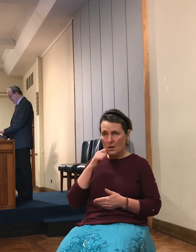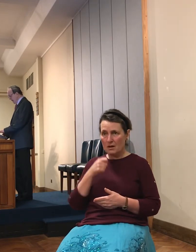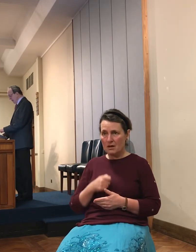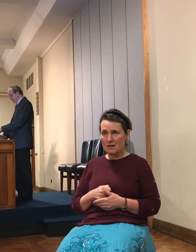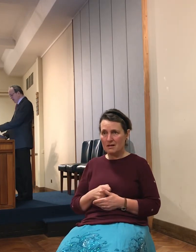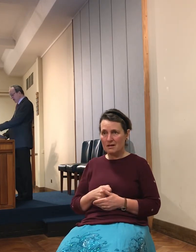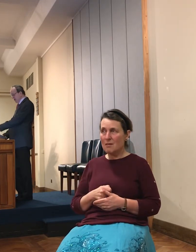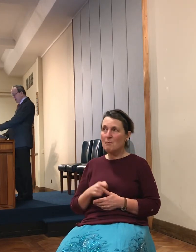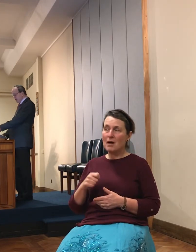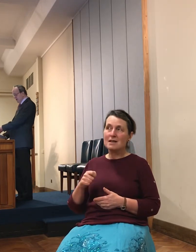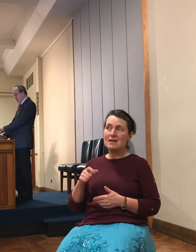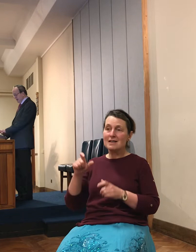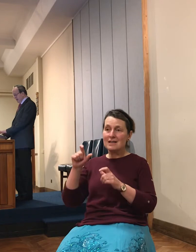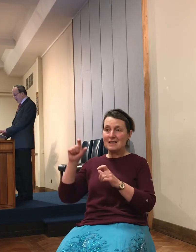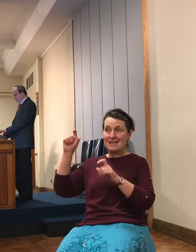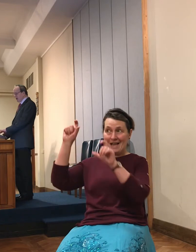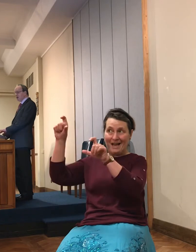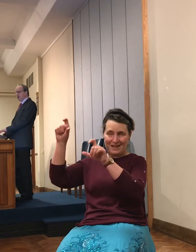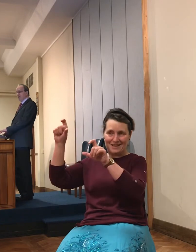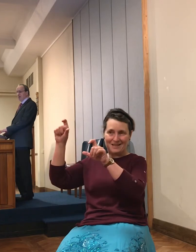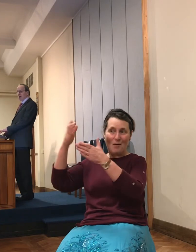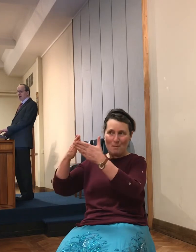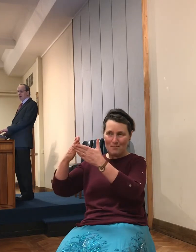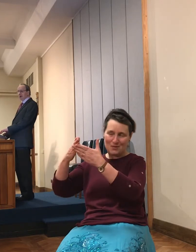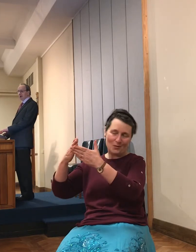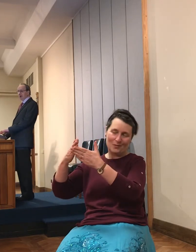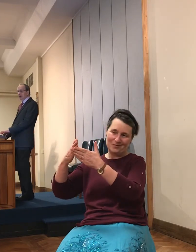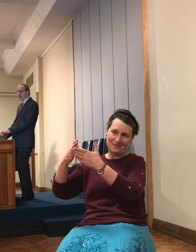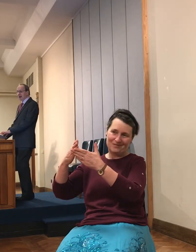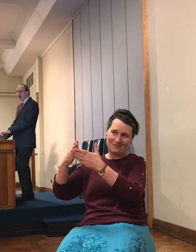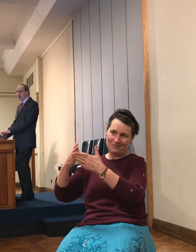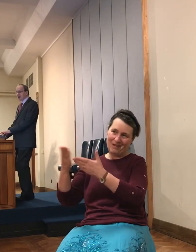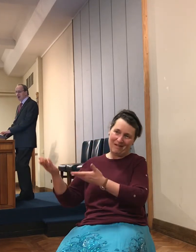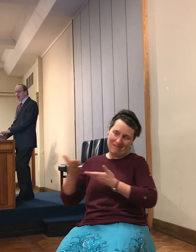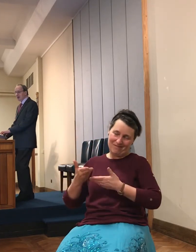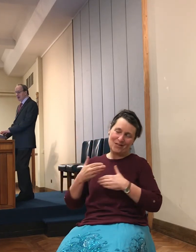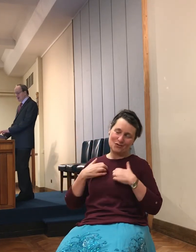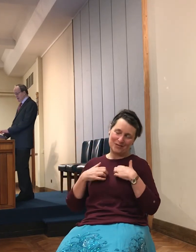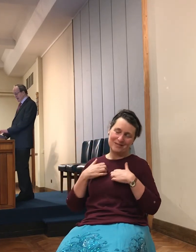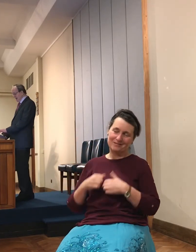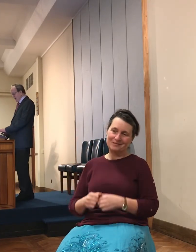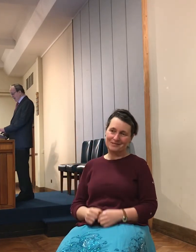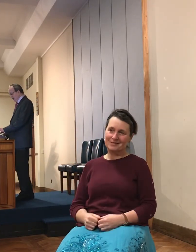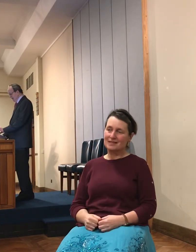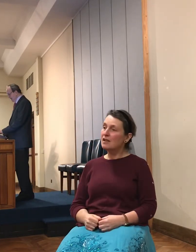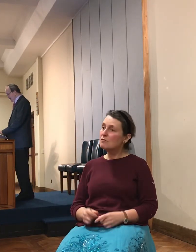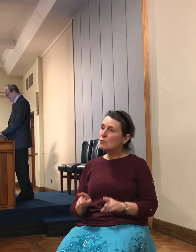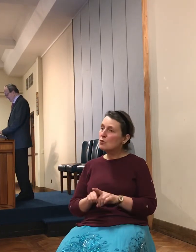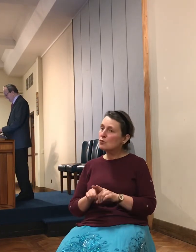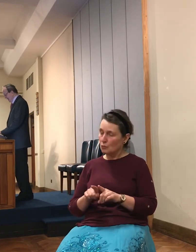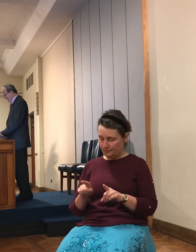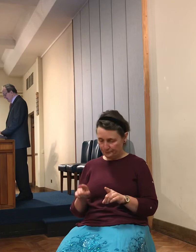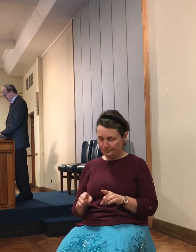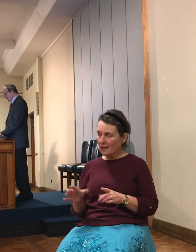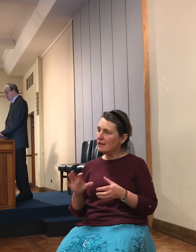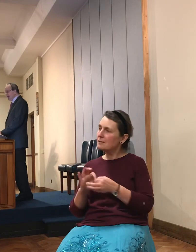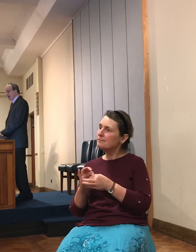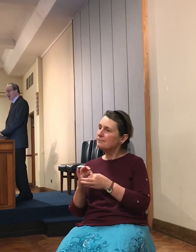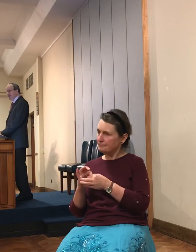lengthened. But there's something even of greater importance in this. Don't you see? These